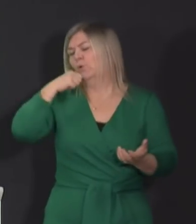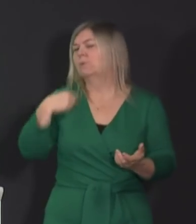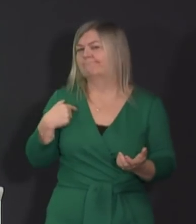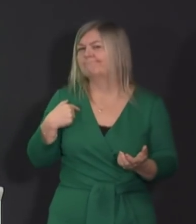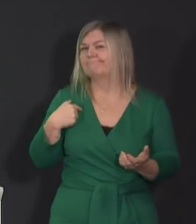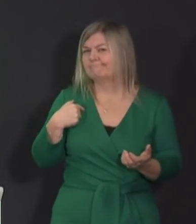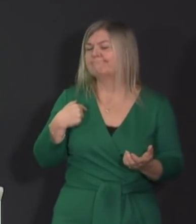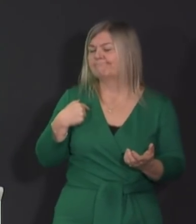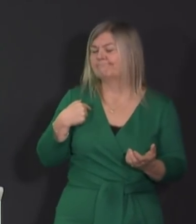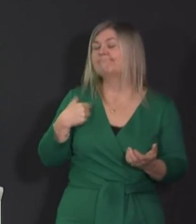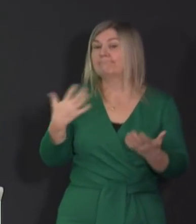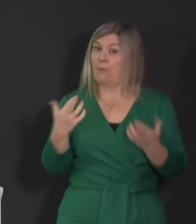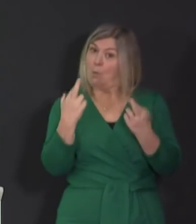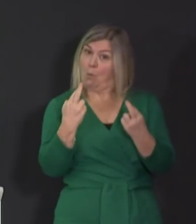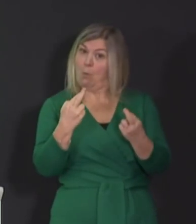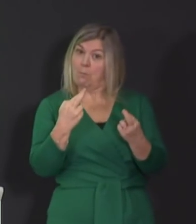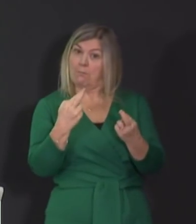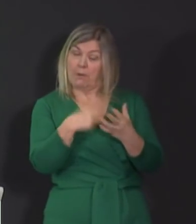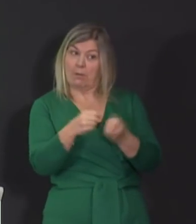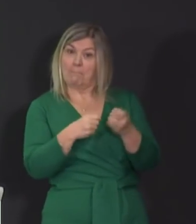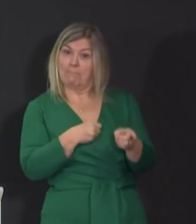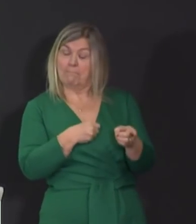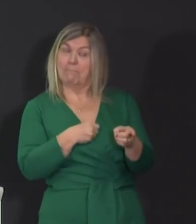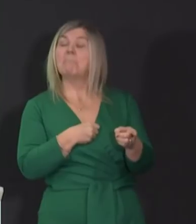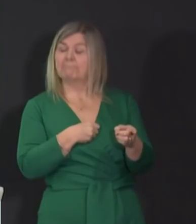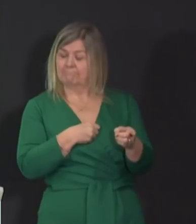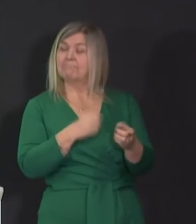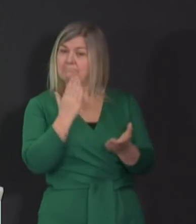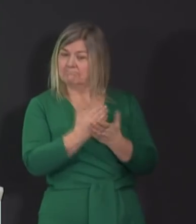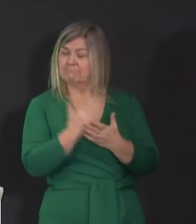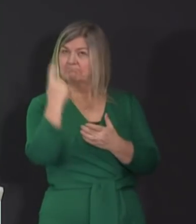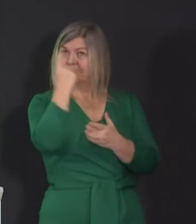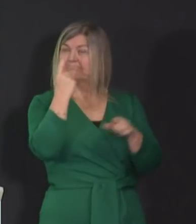But as we do, I would hope that Celtic themselves will reflect seriously on all of this. do